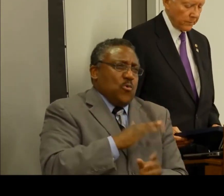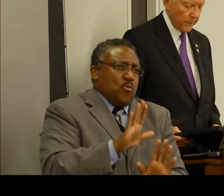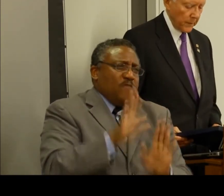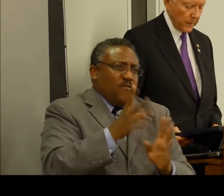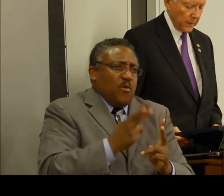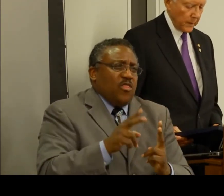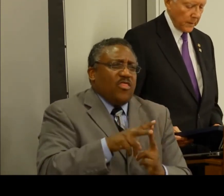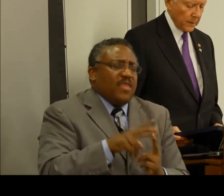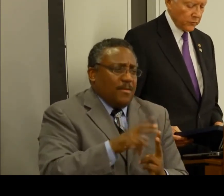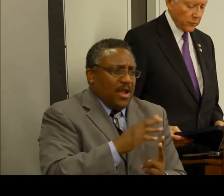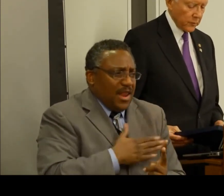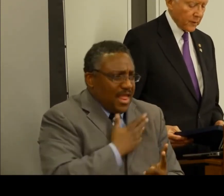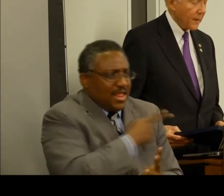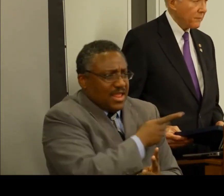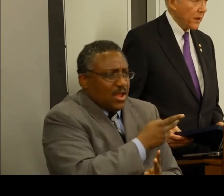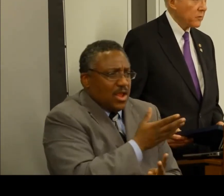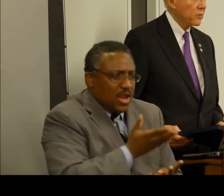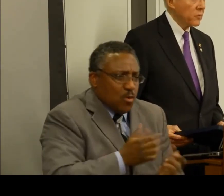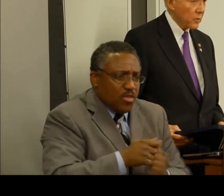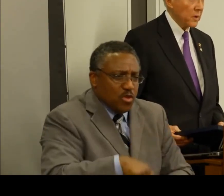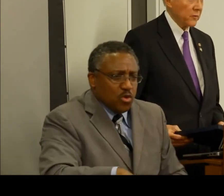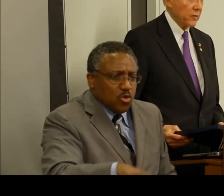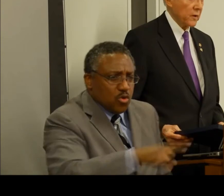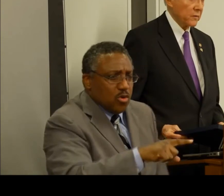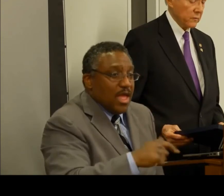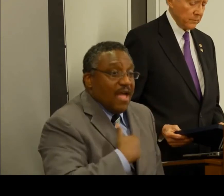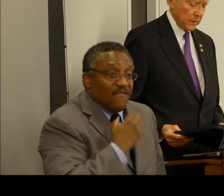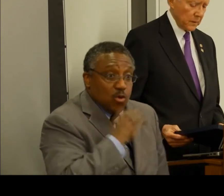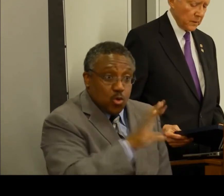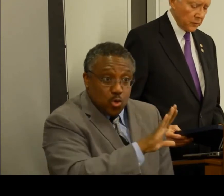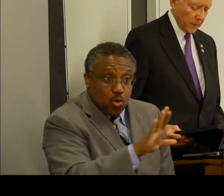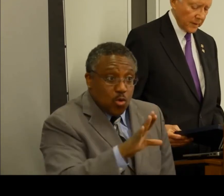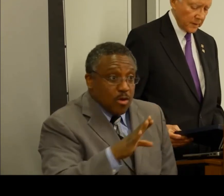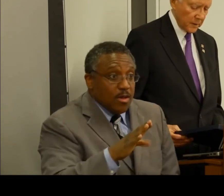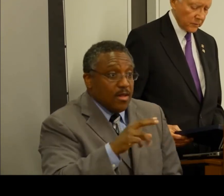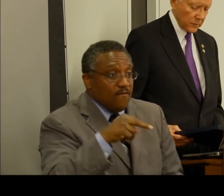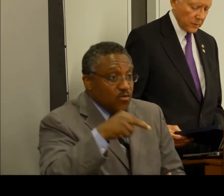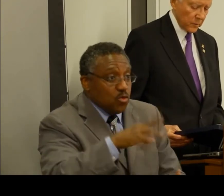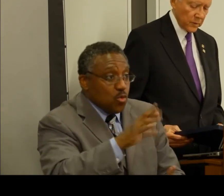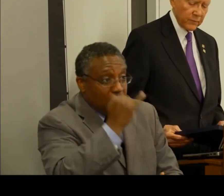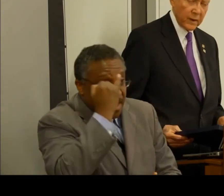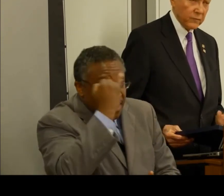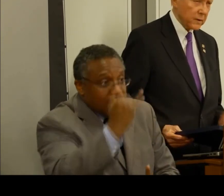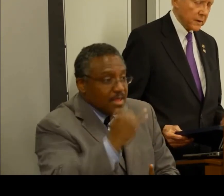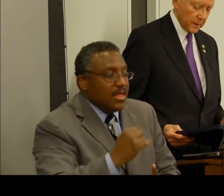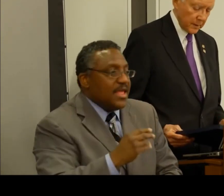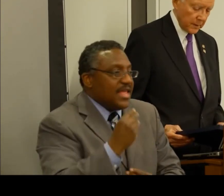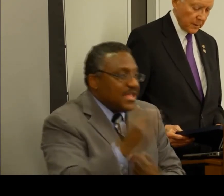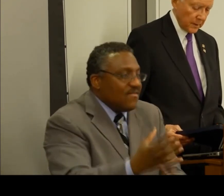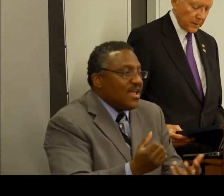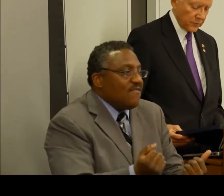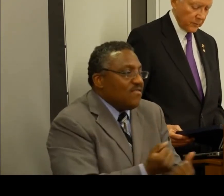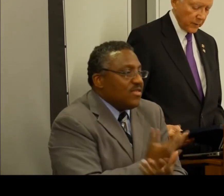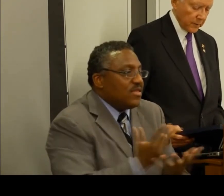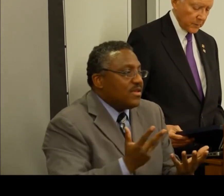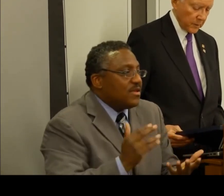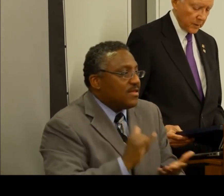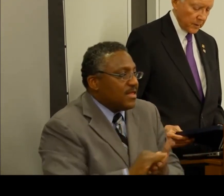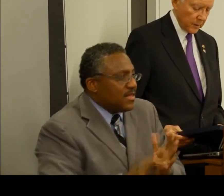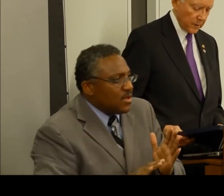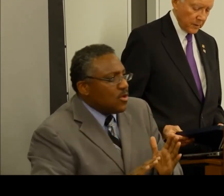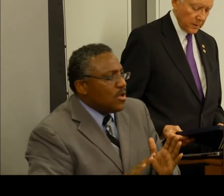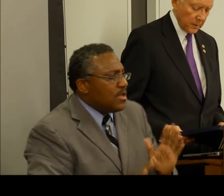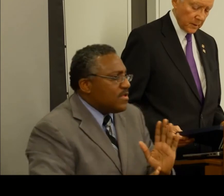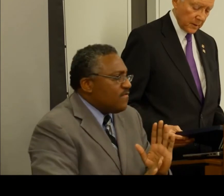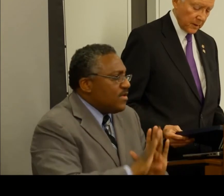with you. I can assure you that I value your insights and your ideas and will give everything that is developed